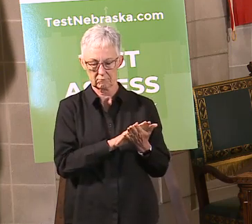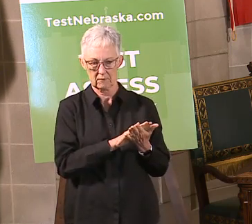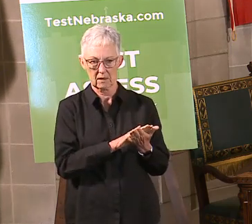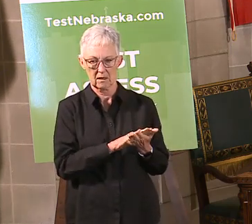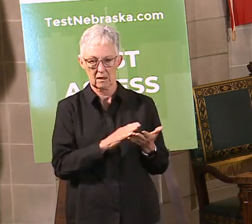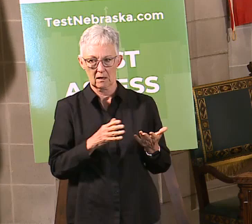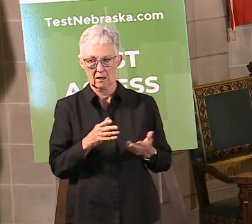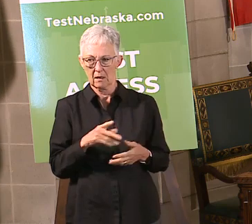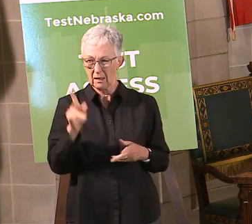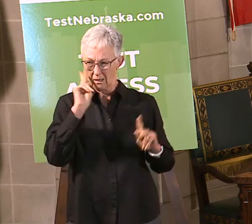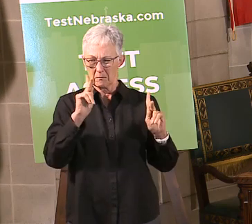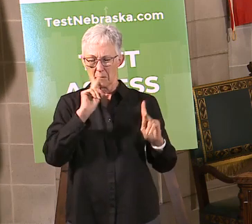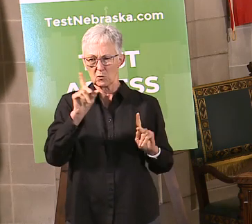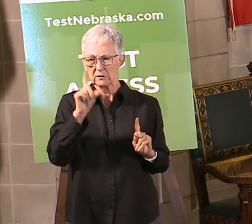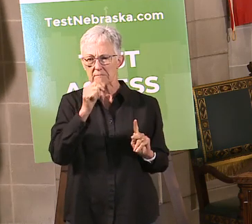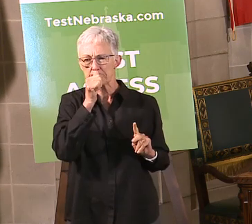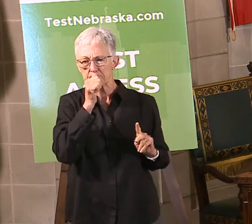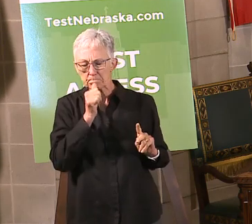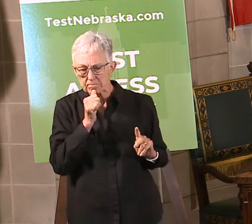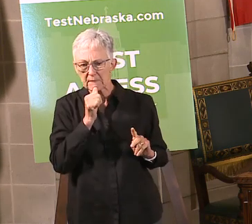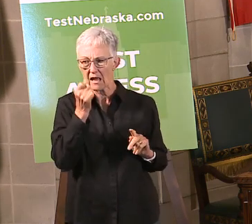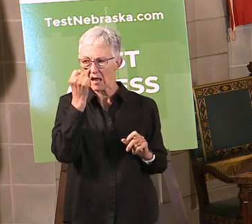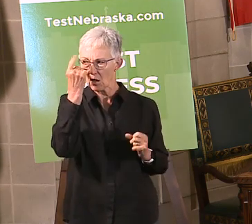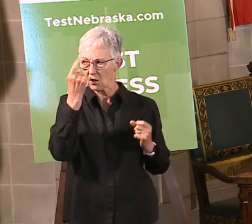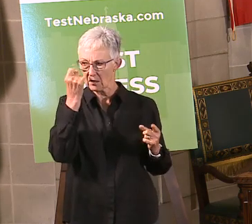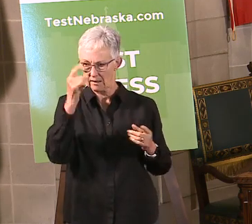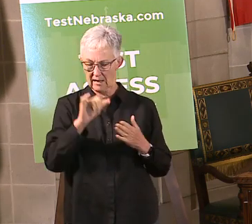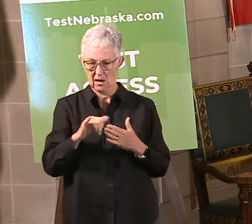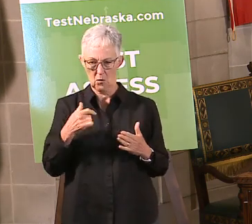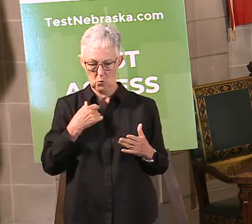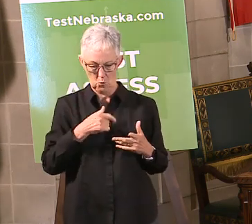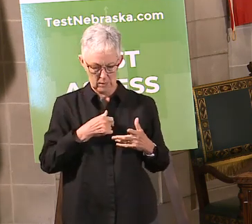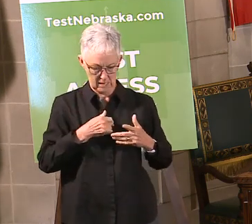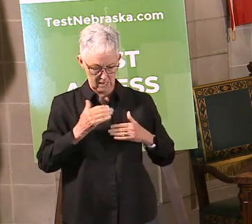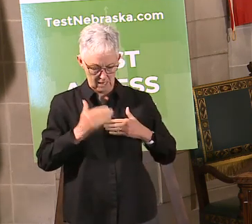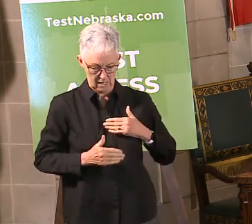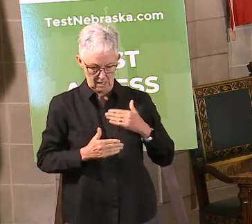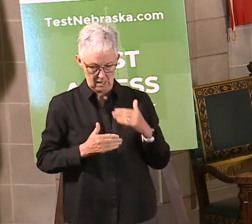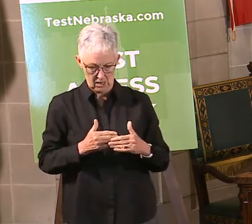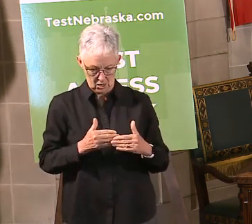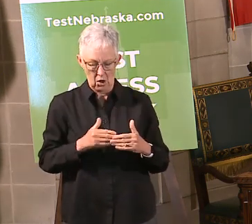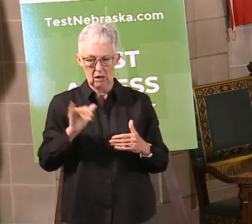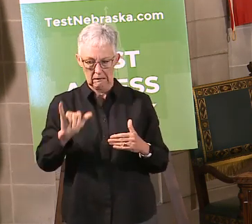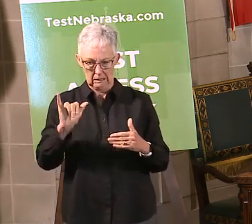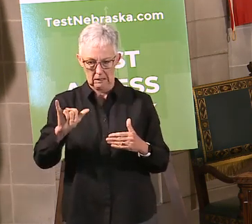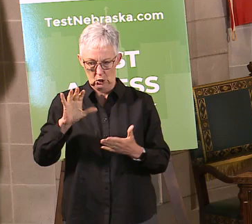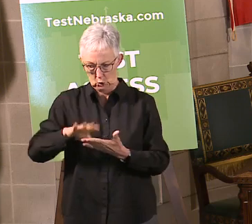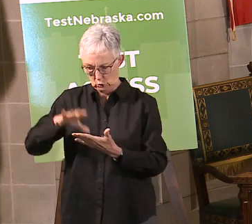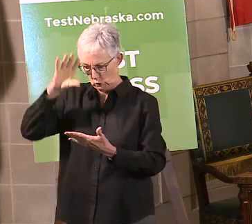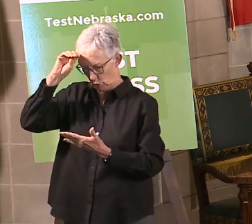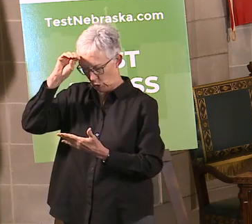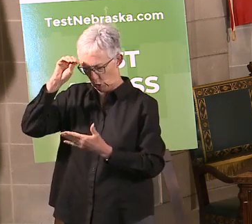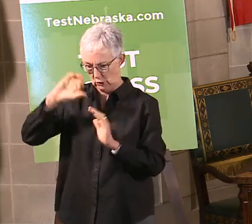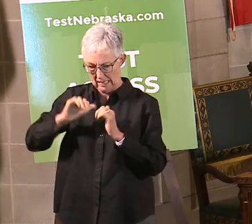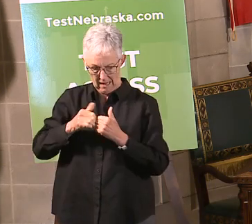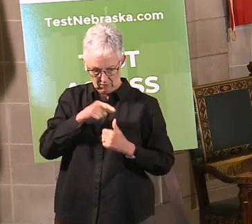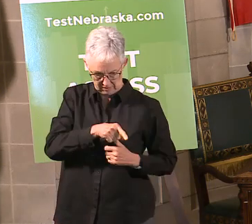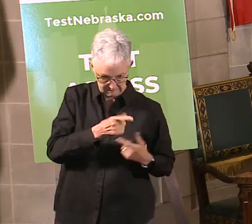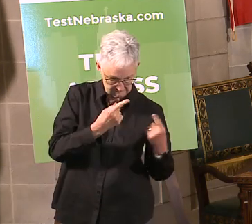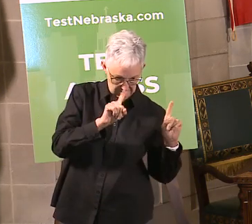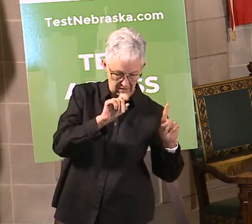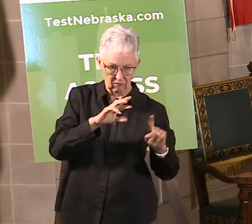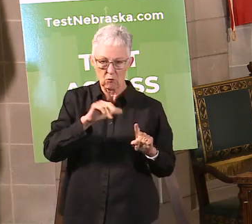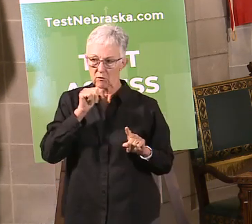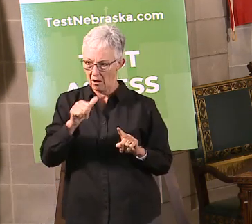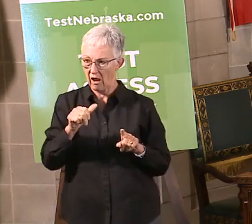each small moment that is not small when you're designing certain protocols. Baseball and softball is actually complex when you think about the